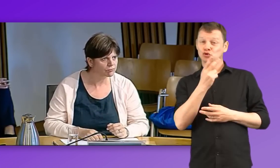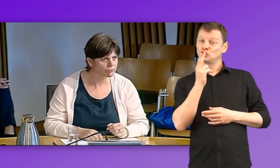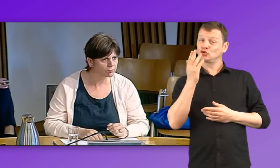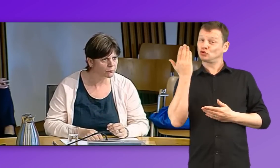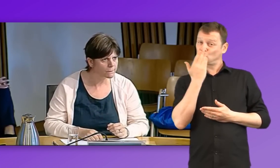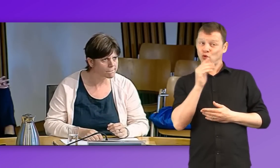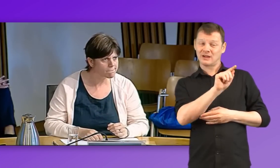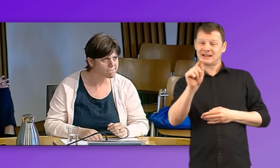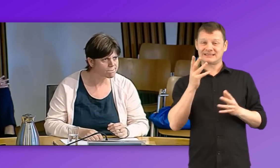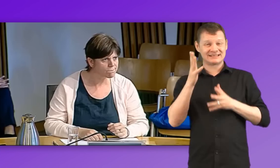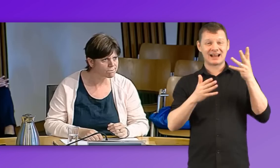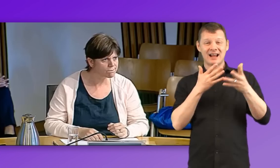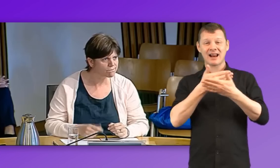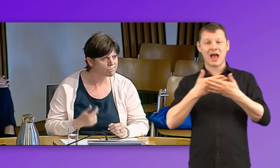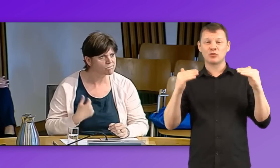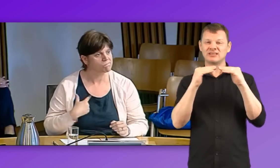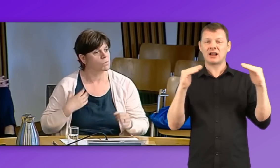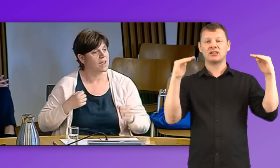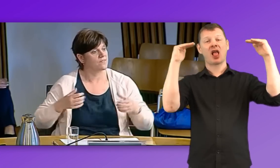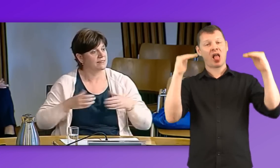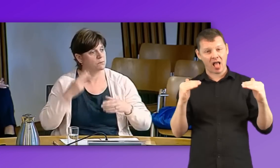school is not clear and it's not good enough, then the kids have got no chance of learning.